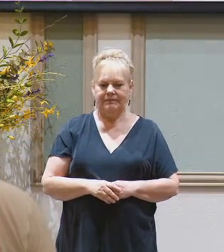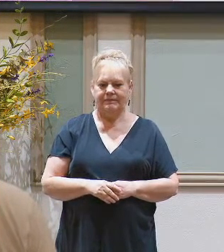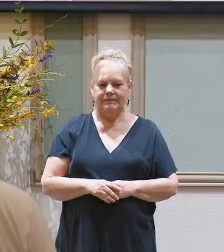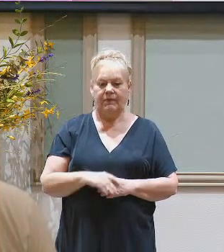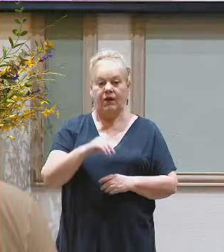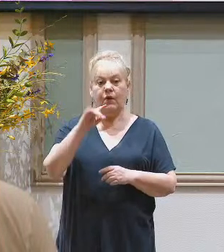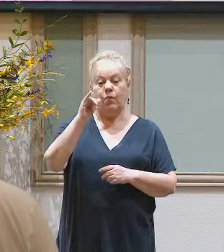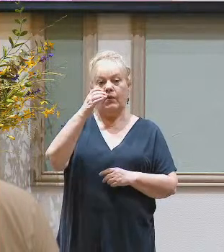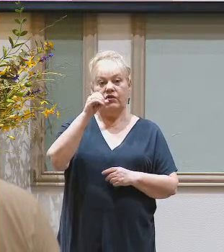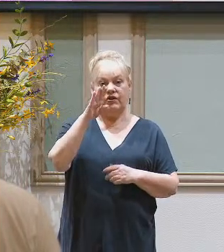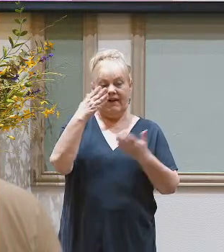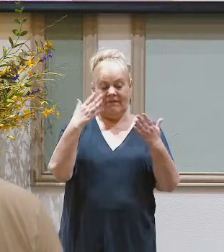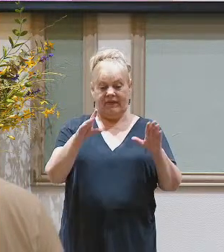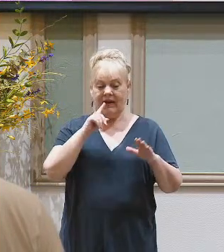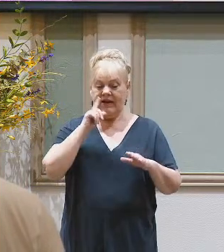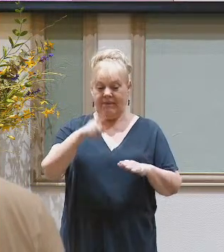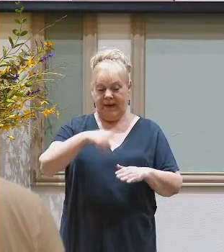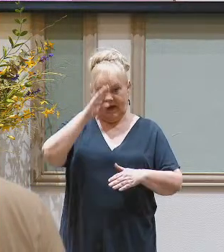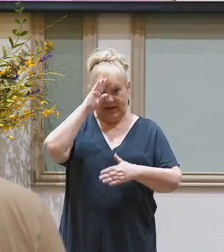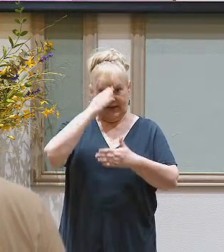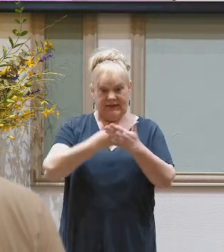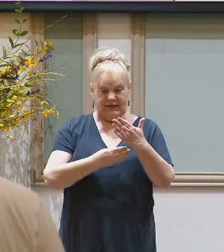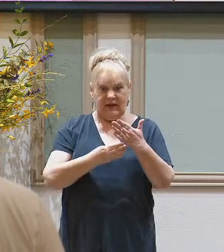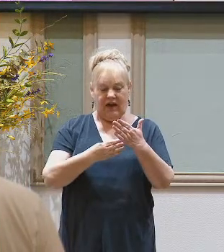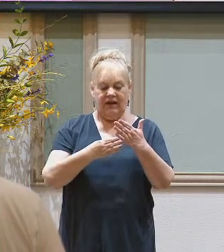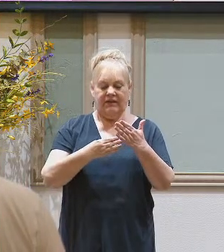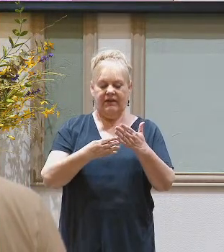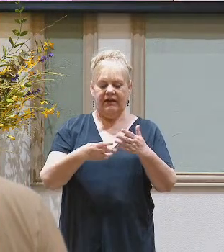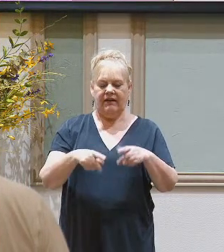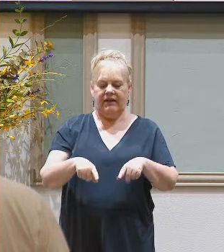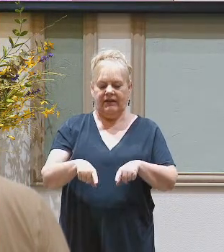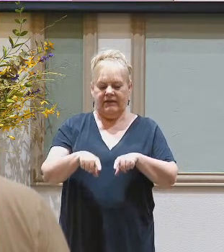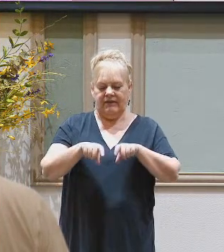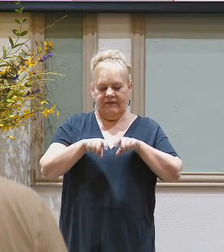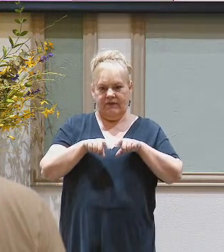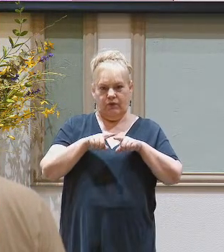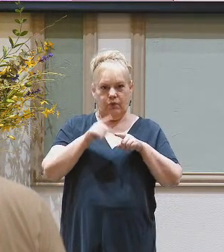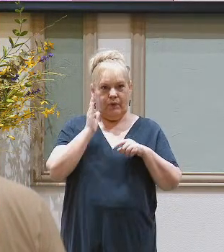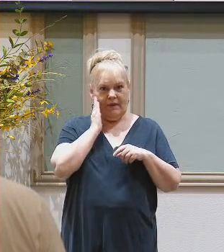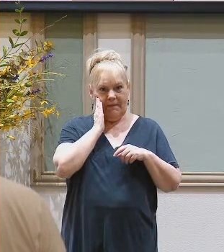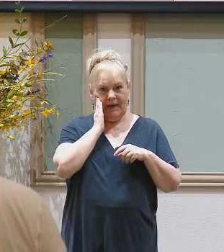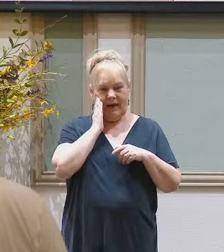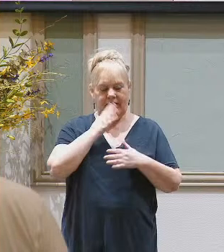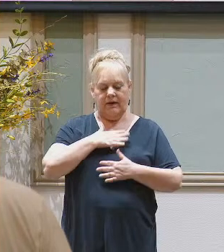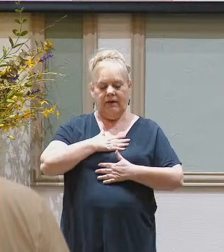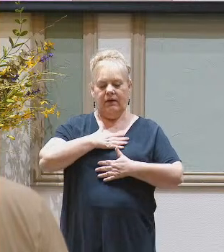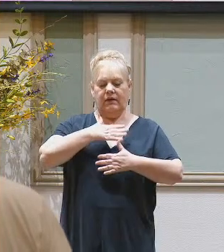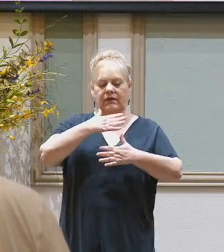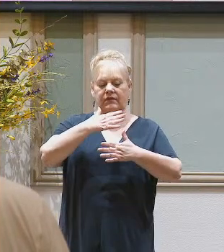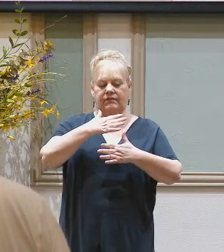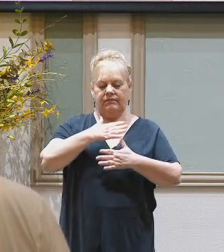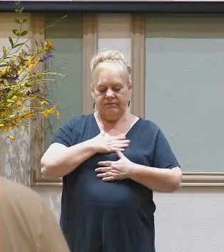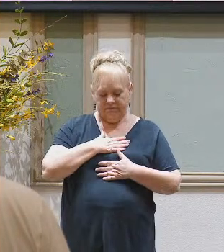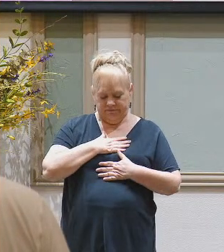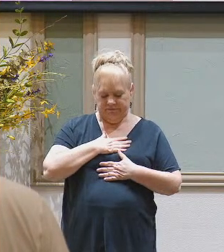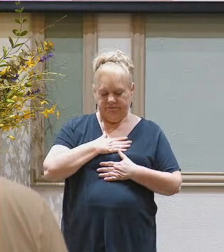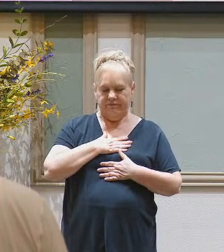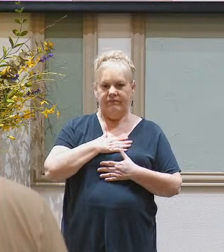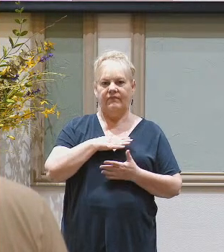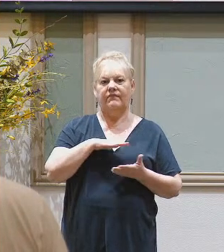When Jacob finished commanding his sons, he drew up his feet into the bed and breathed his last and was gathered